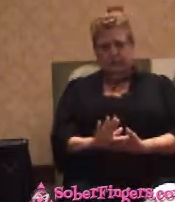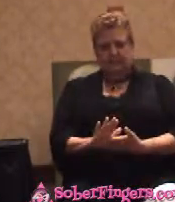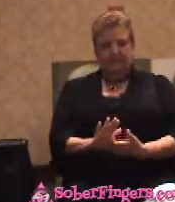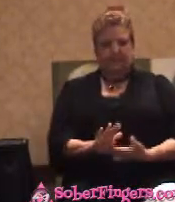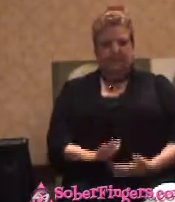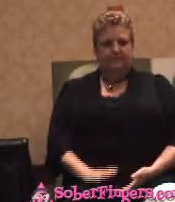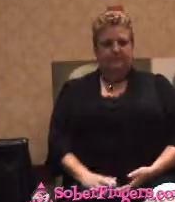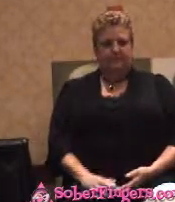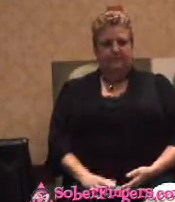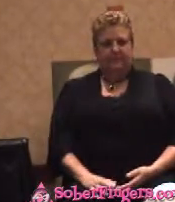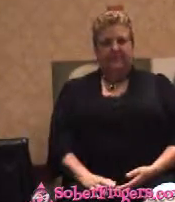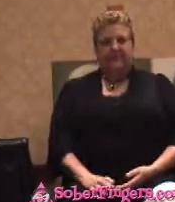That's what she says, anyway.